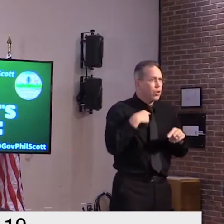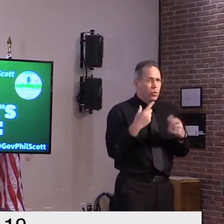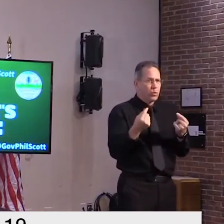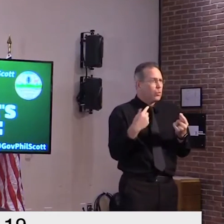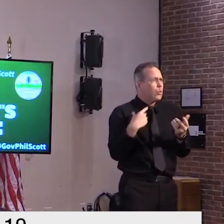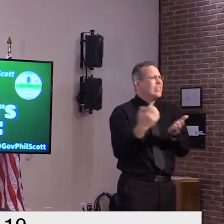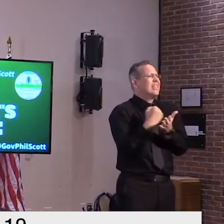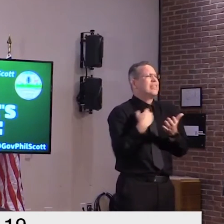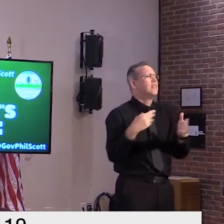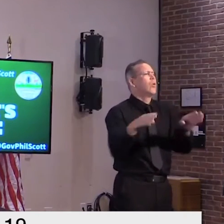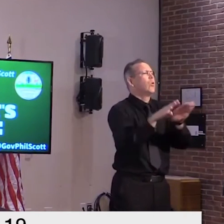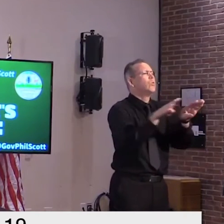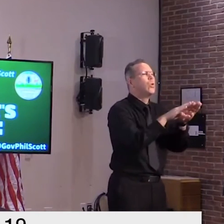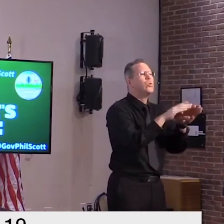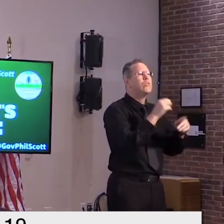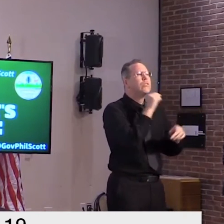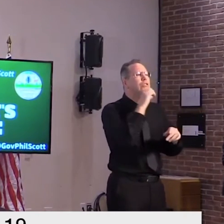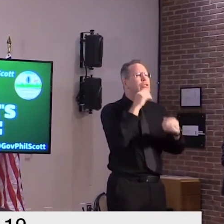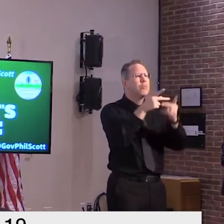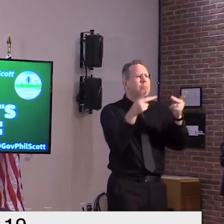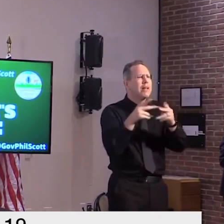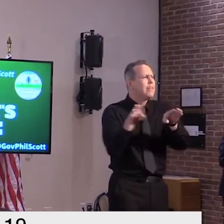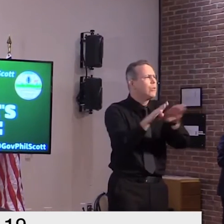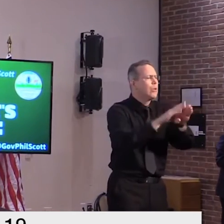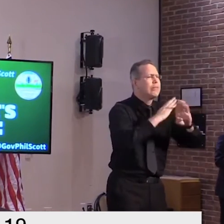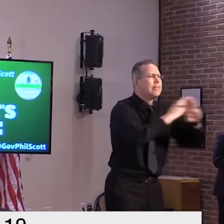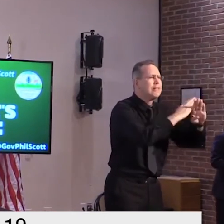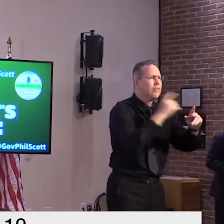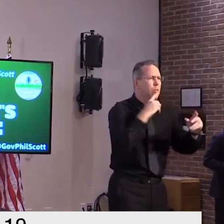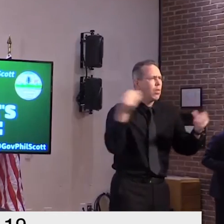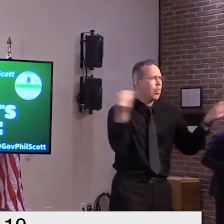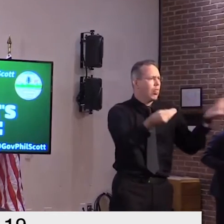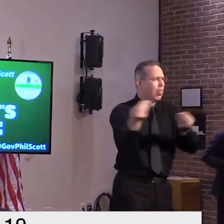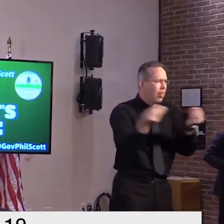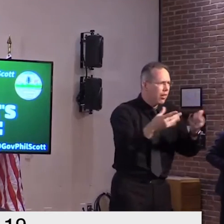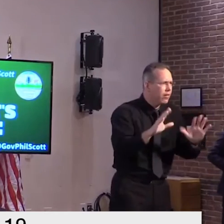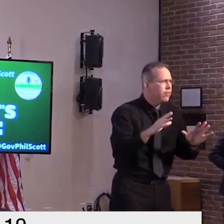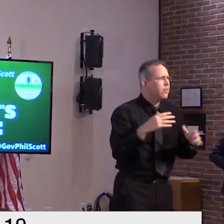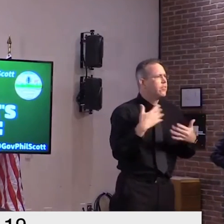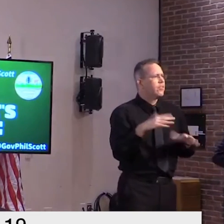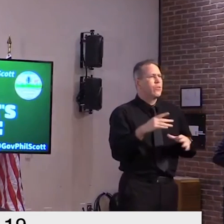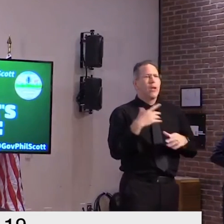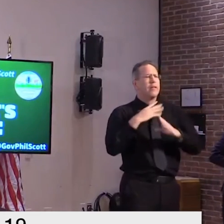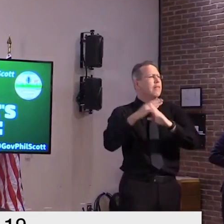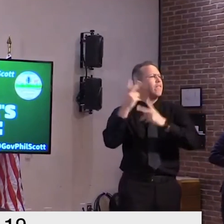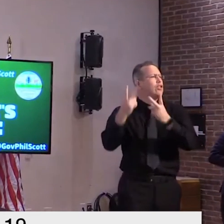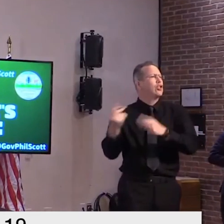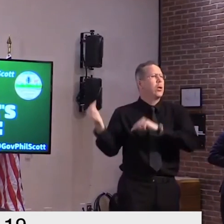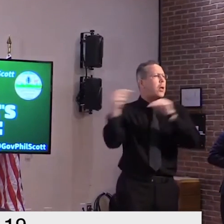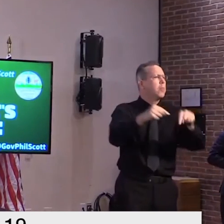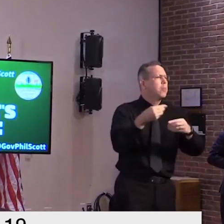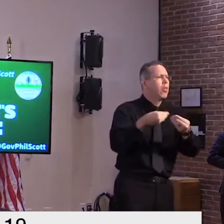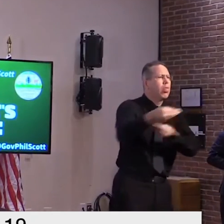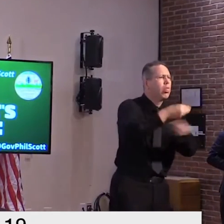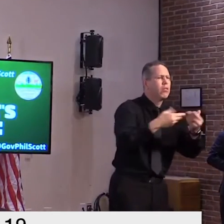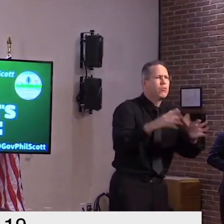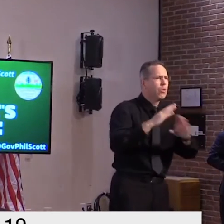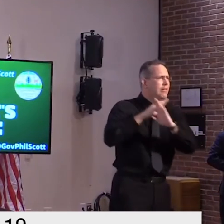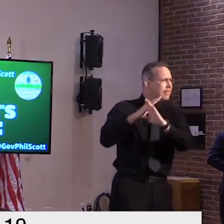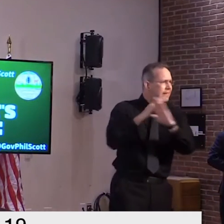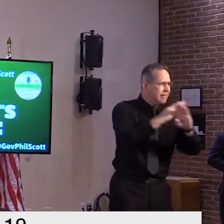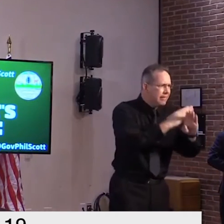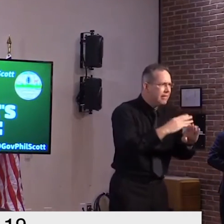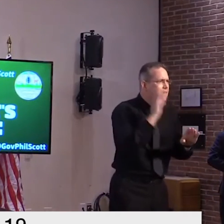to visitors but this was critical to limiting that the outbreaks in these facilities and sadly